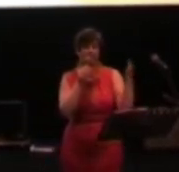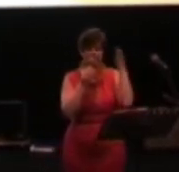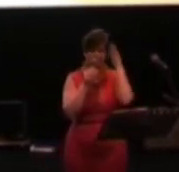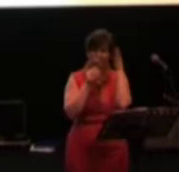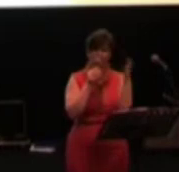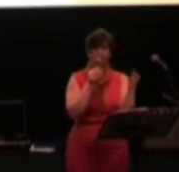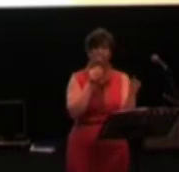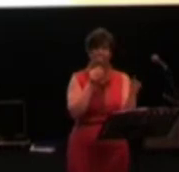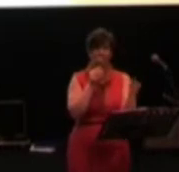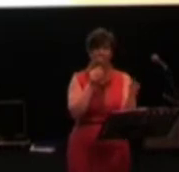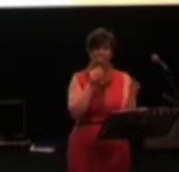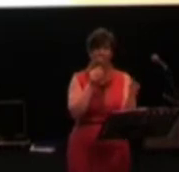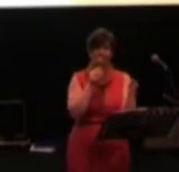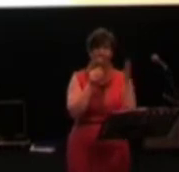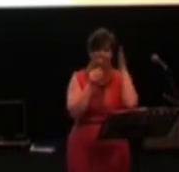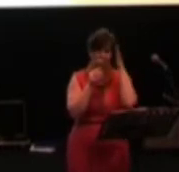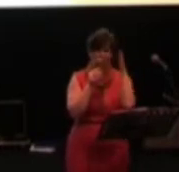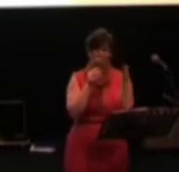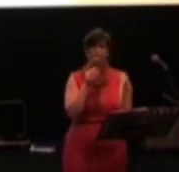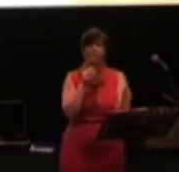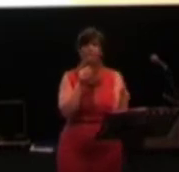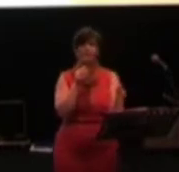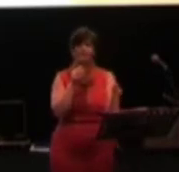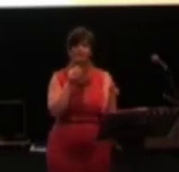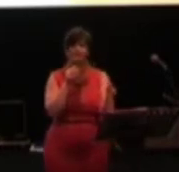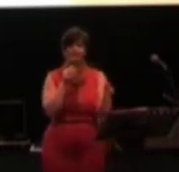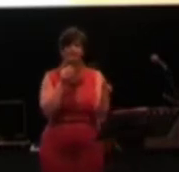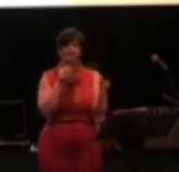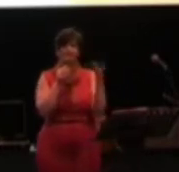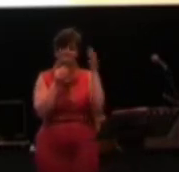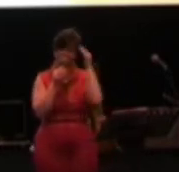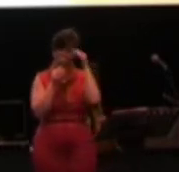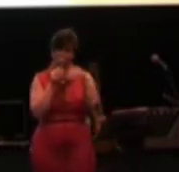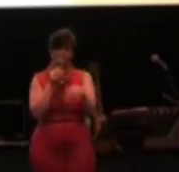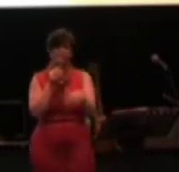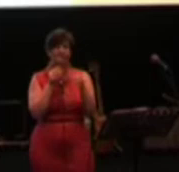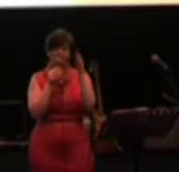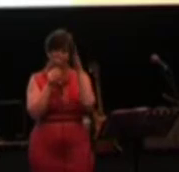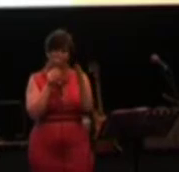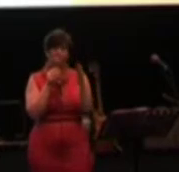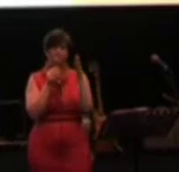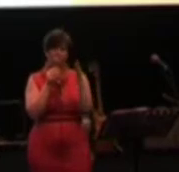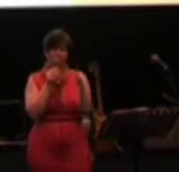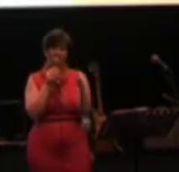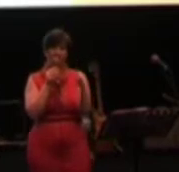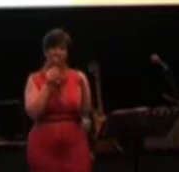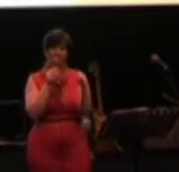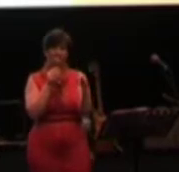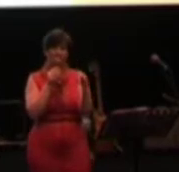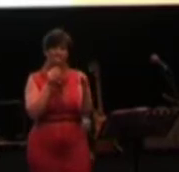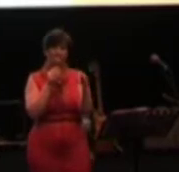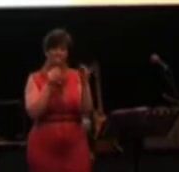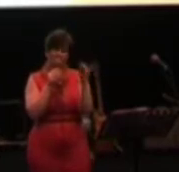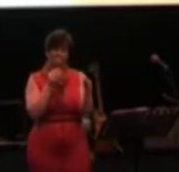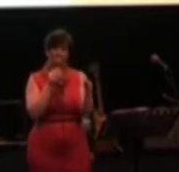from that. Because she just listened to what the voice told her. And she read the word of God. And there's people here. You're called to be millionaires.